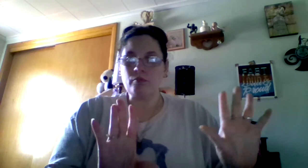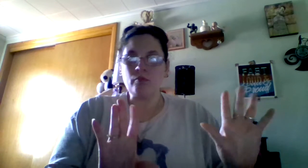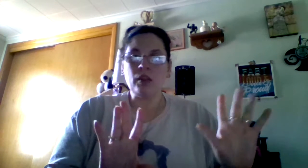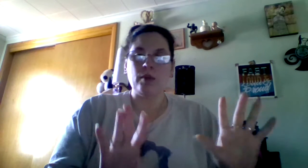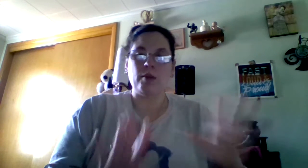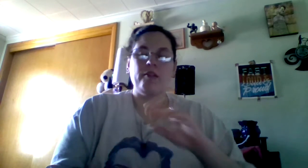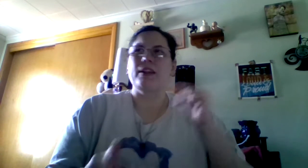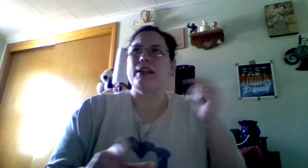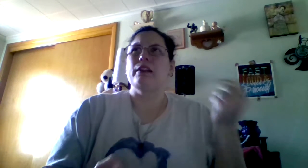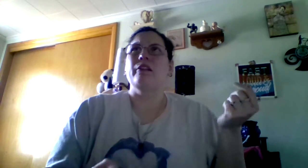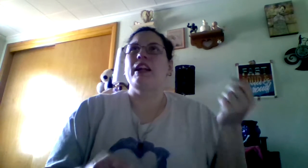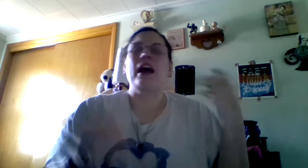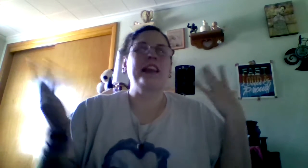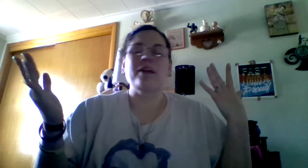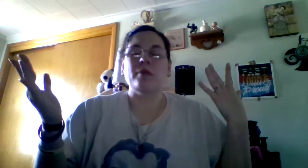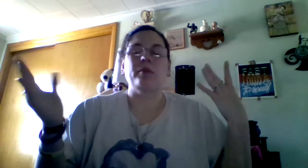Maybe if I didn't already, I can't remember.